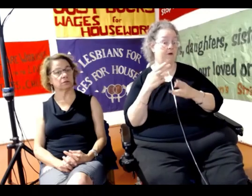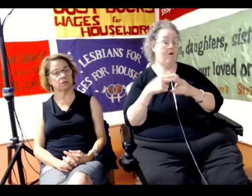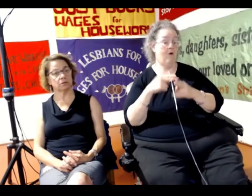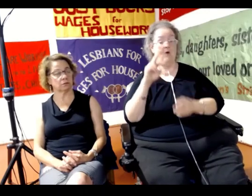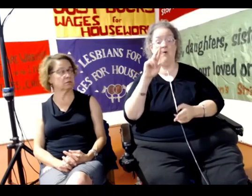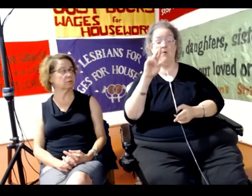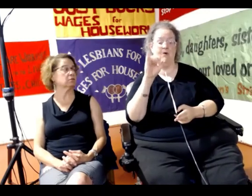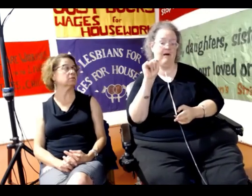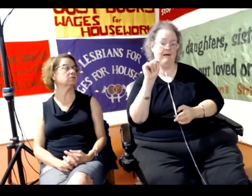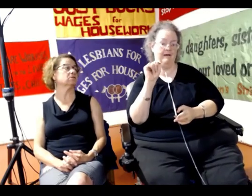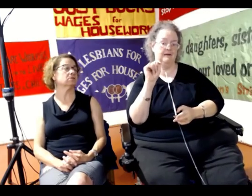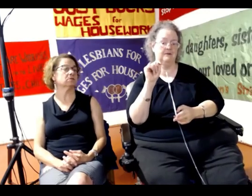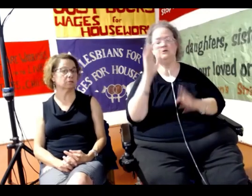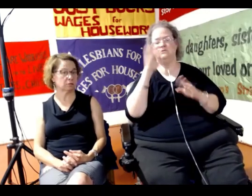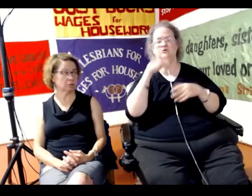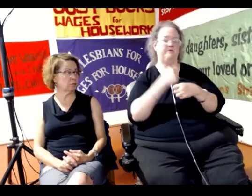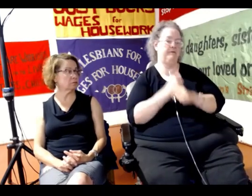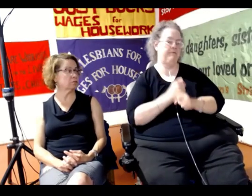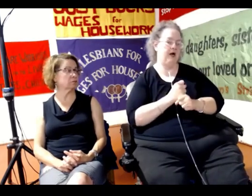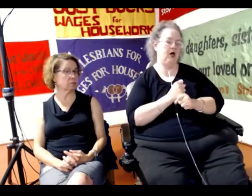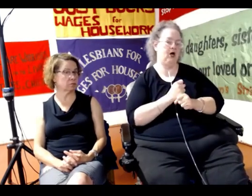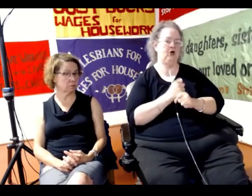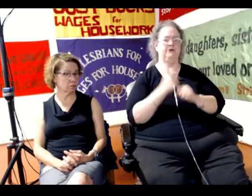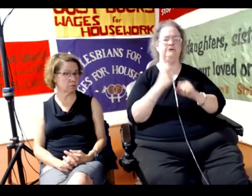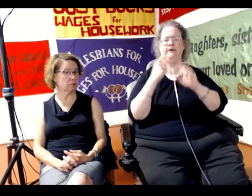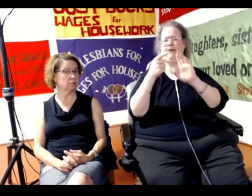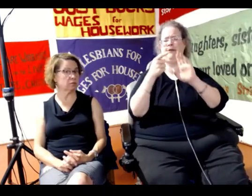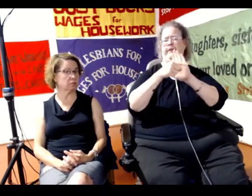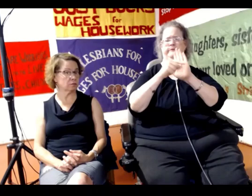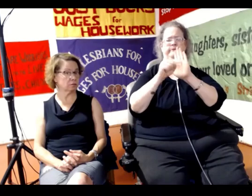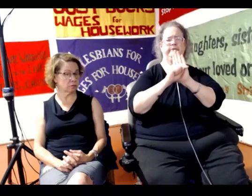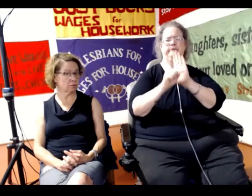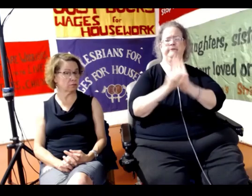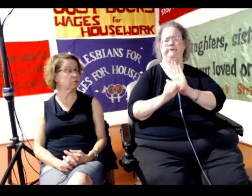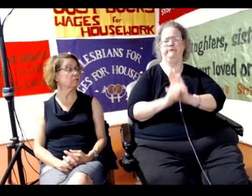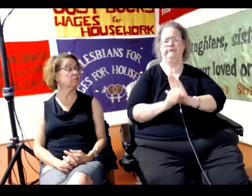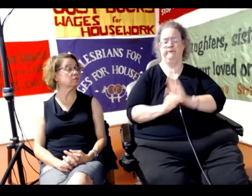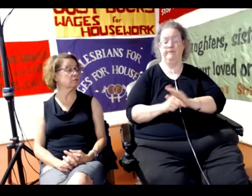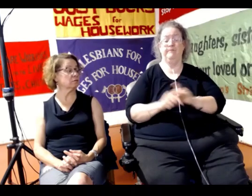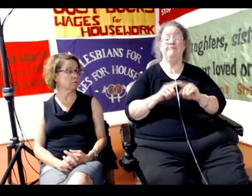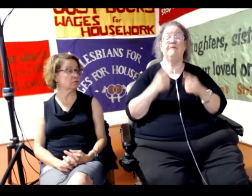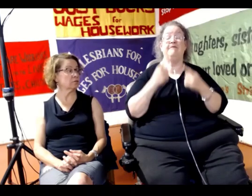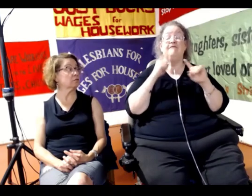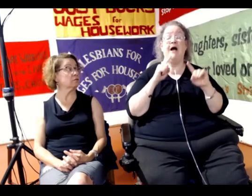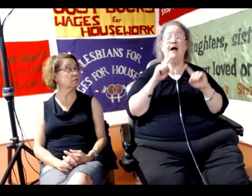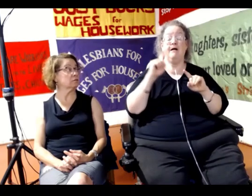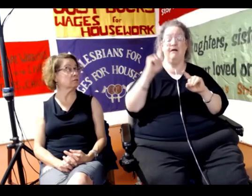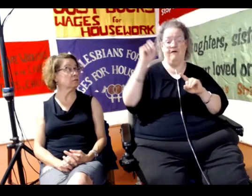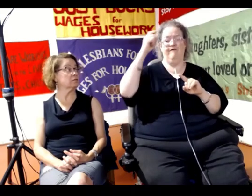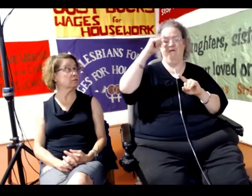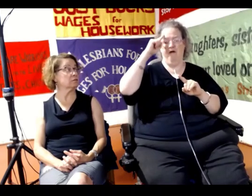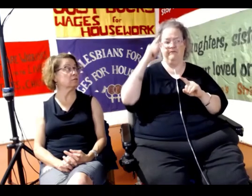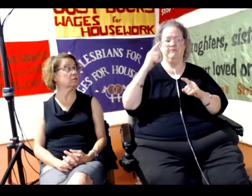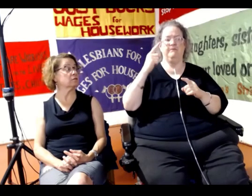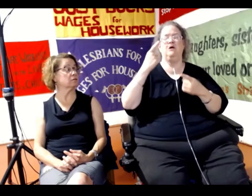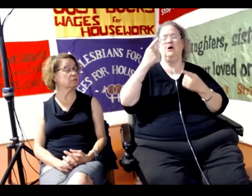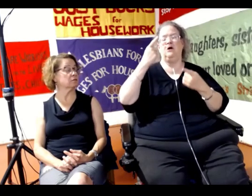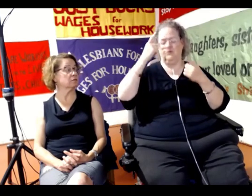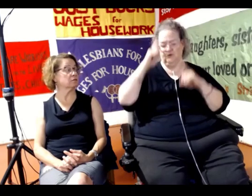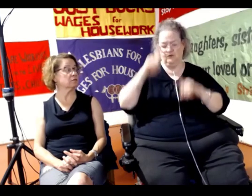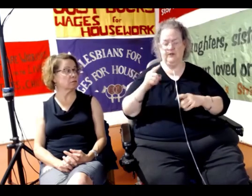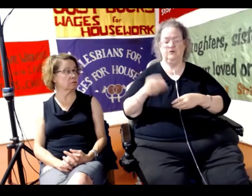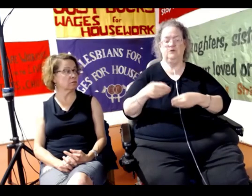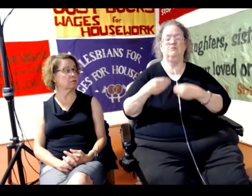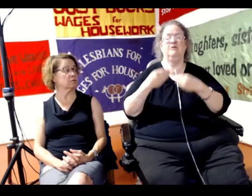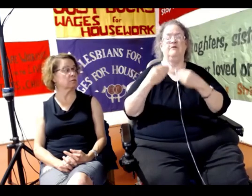troublemakers, and all these kind of things. But at the end of the day, they won. The company finally agreed to provide a vehicle and driver on a 24